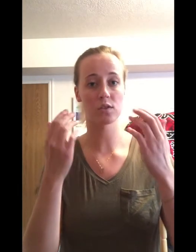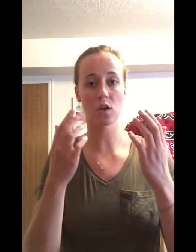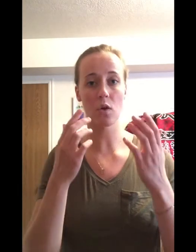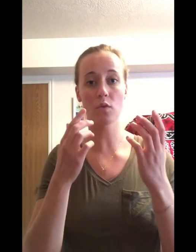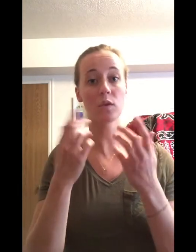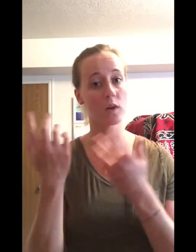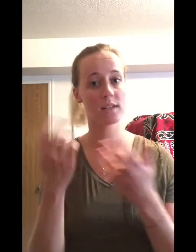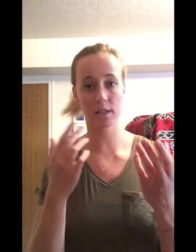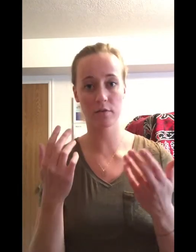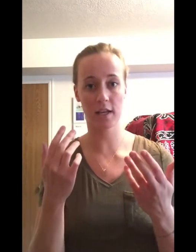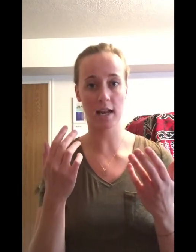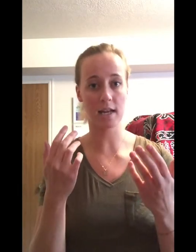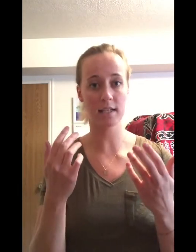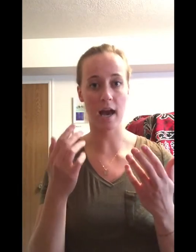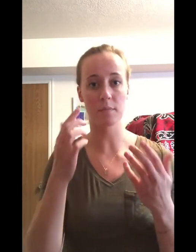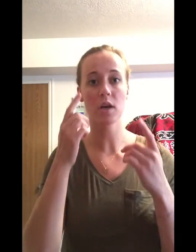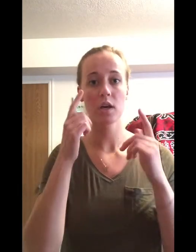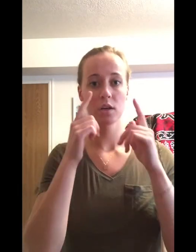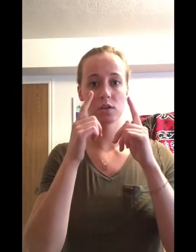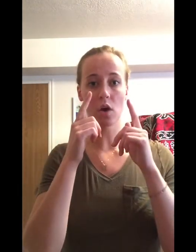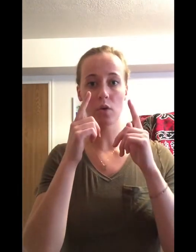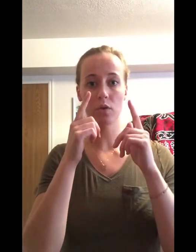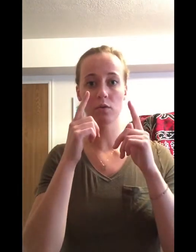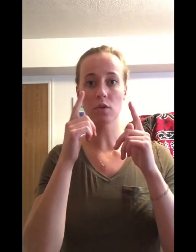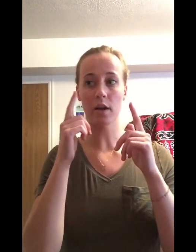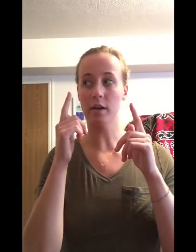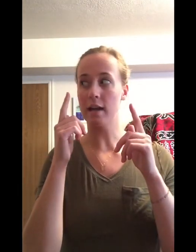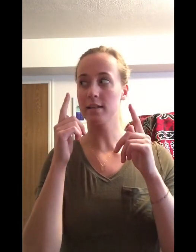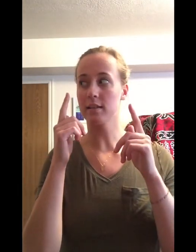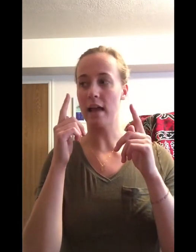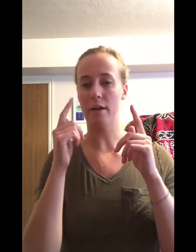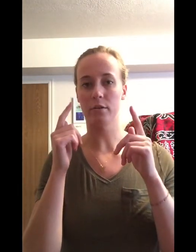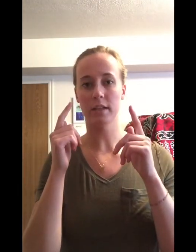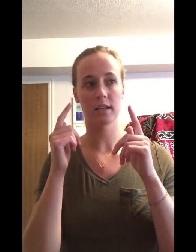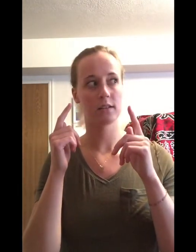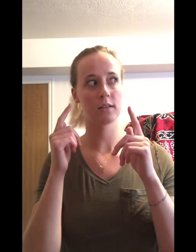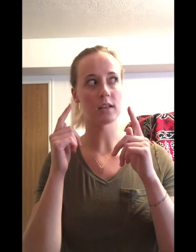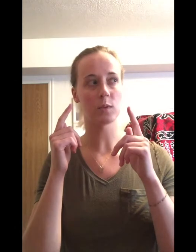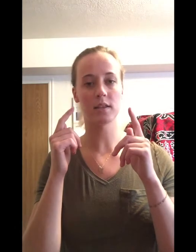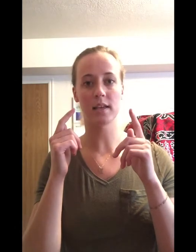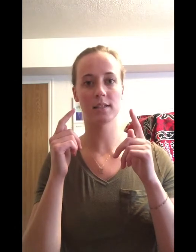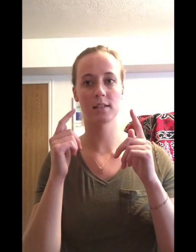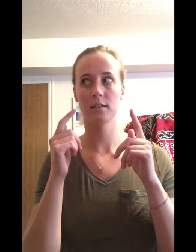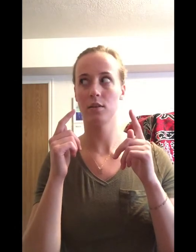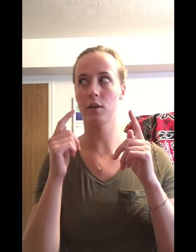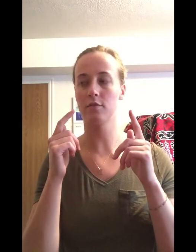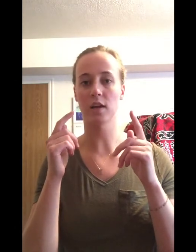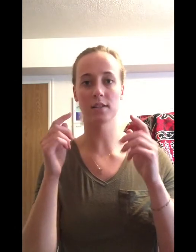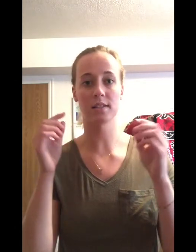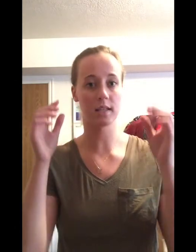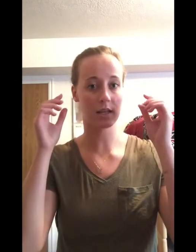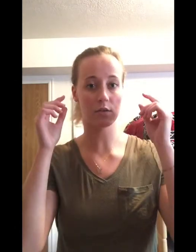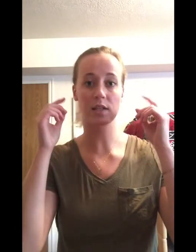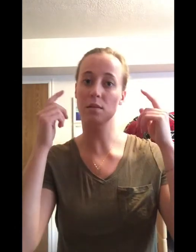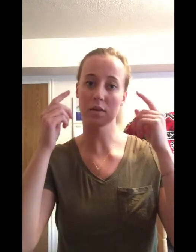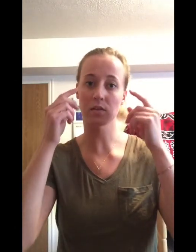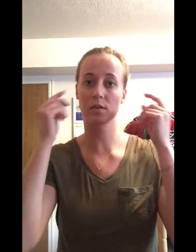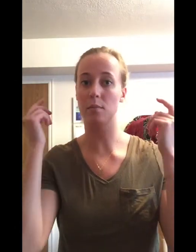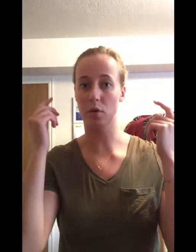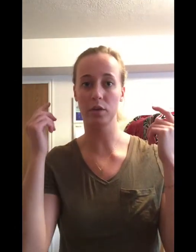so only one is innervated at a time, so you draw your eyes laterally. That's what this nerve does, is it innervates the muscles that pull